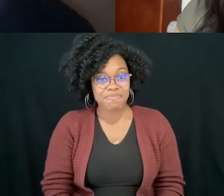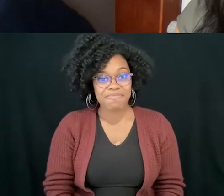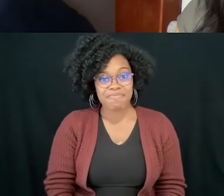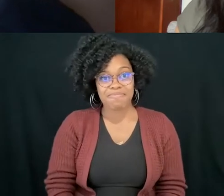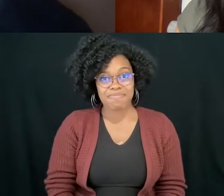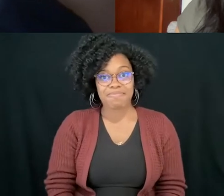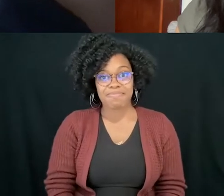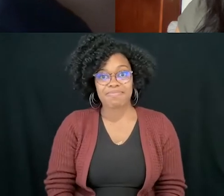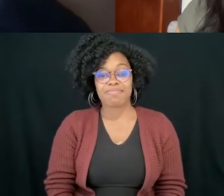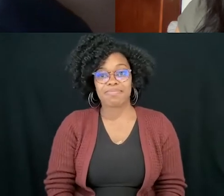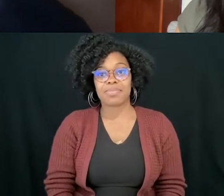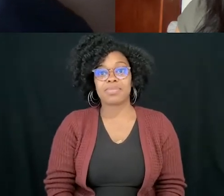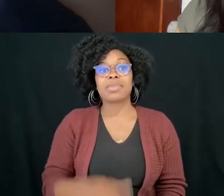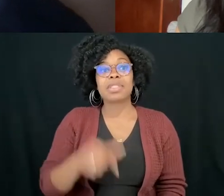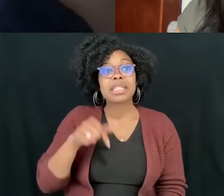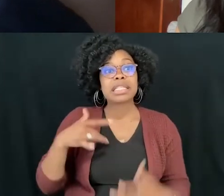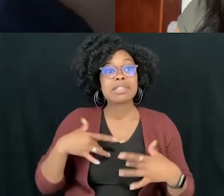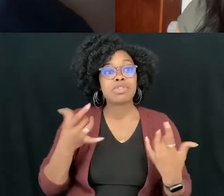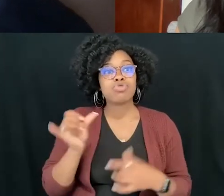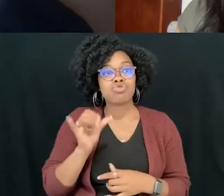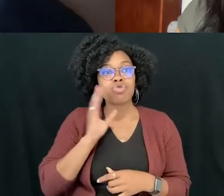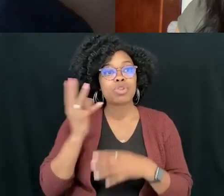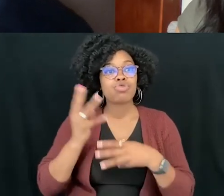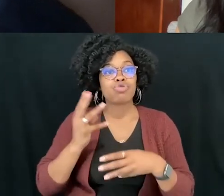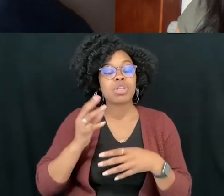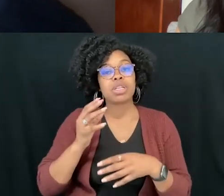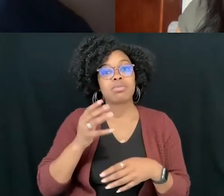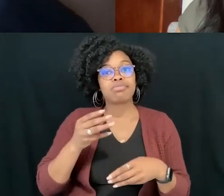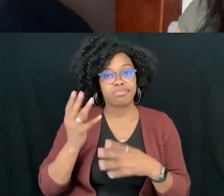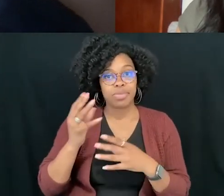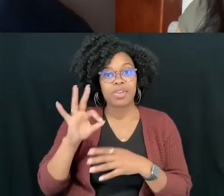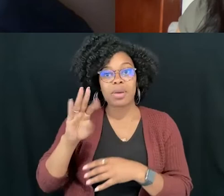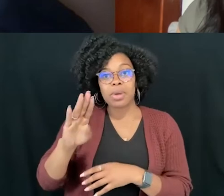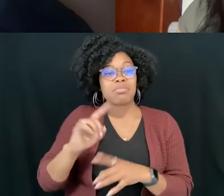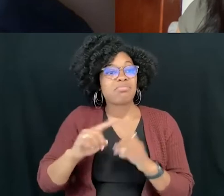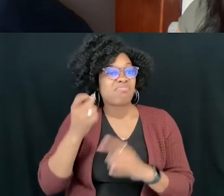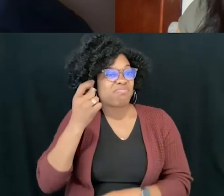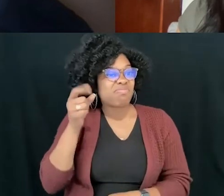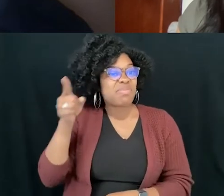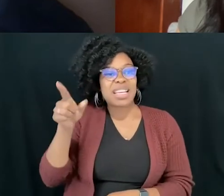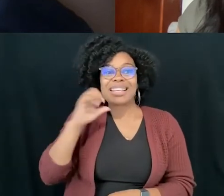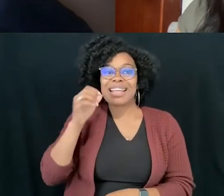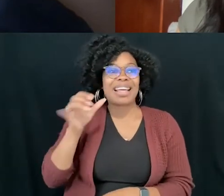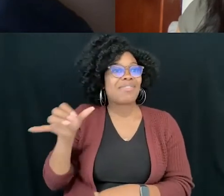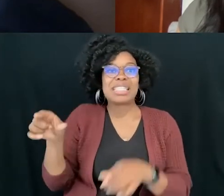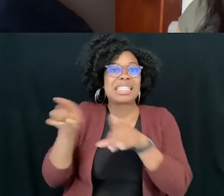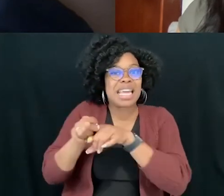This event is also streamed on Facebook, but those platforms will not have the same accessibility features. If you would like to